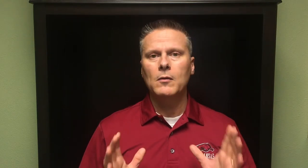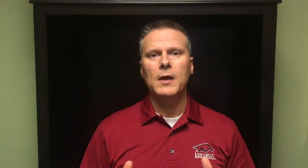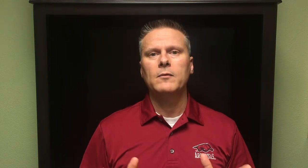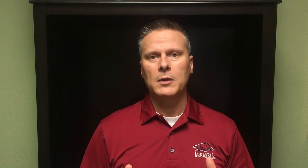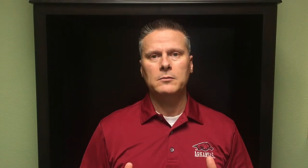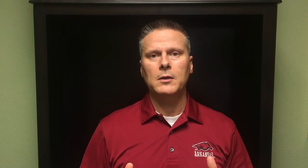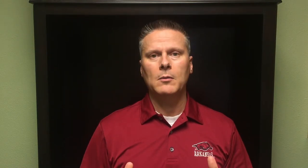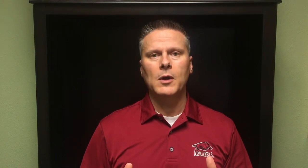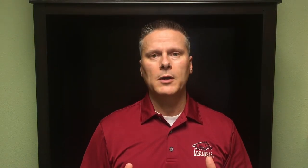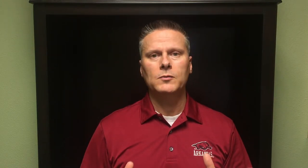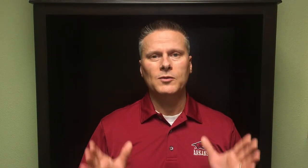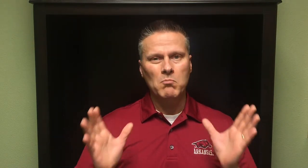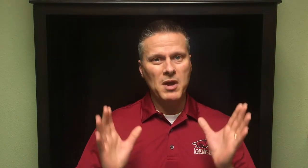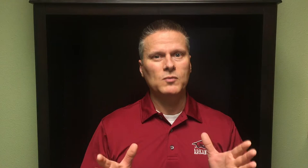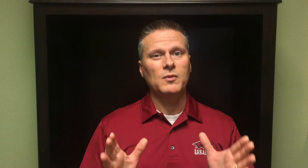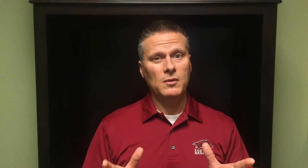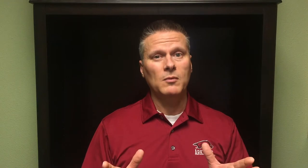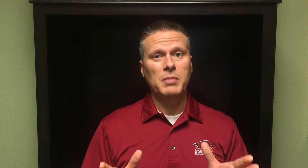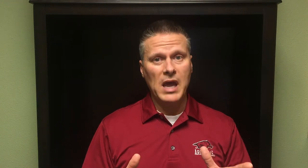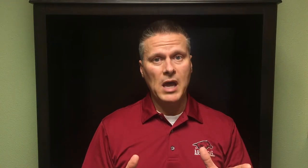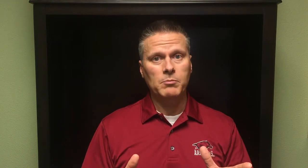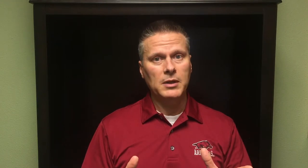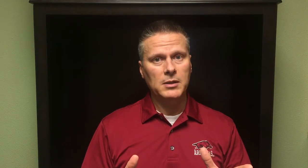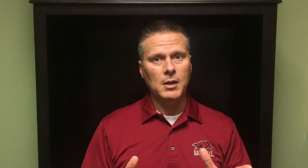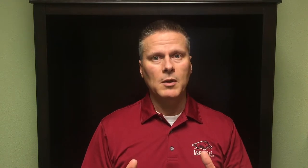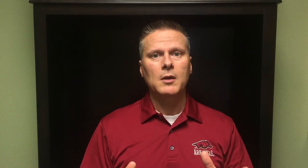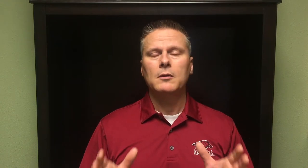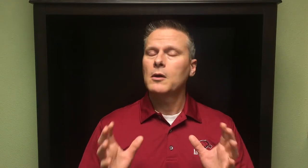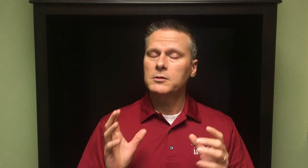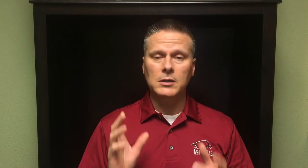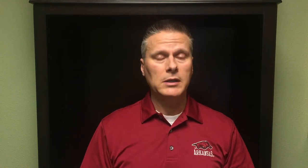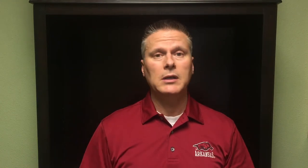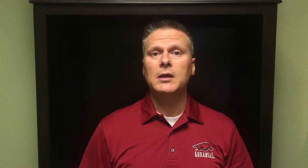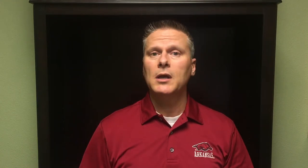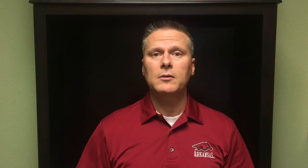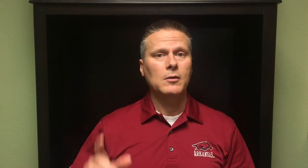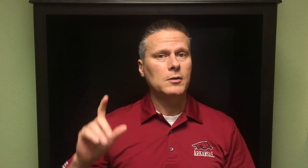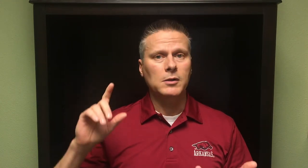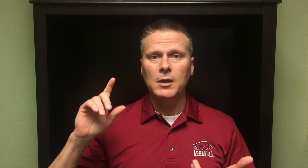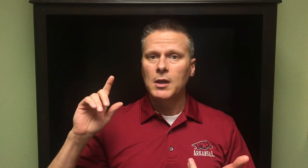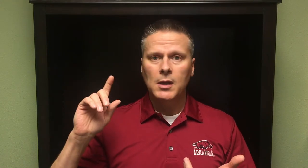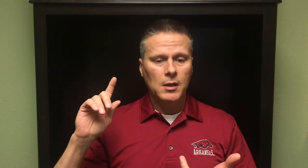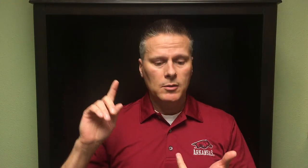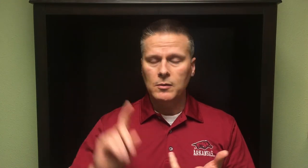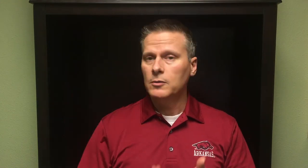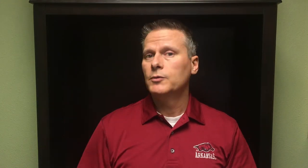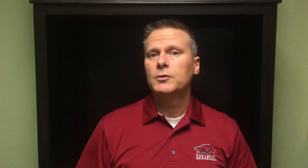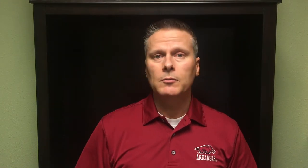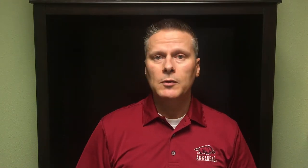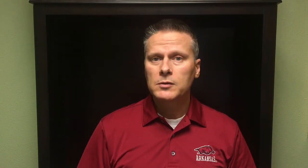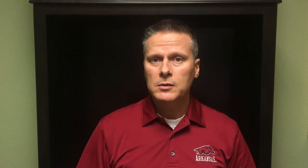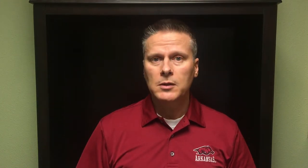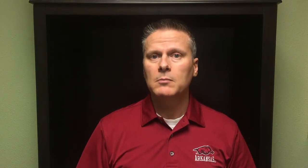don't have to mess with antibiotics, which will mess with you bad big time. They're causing leaky gut. They're causing you to lose your immune system.